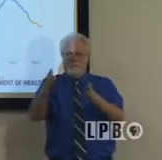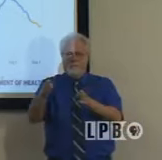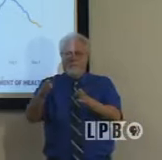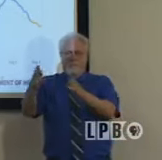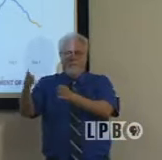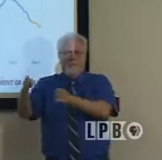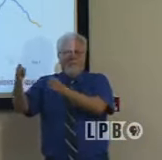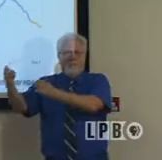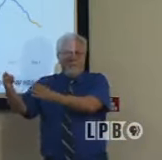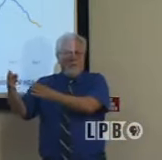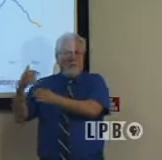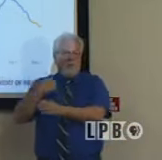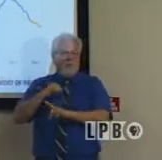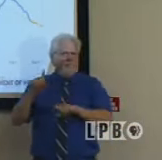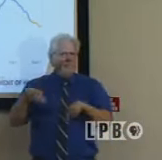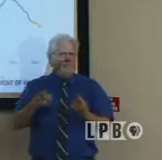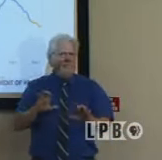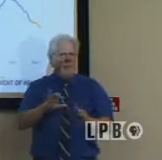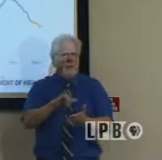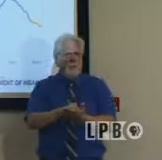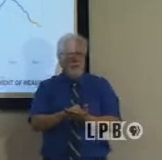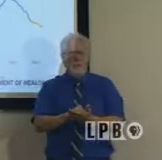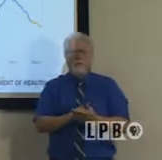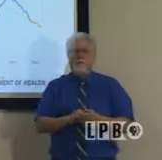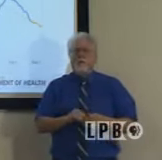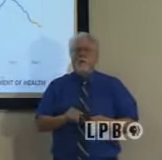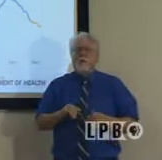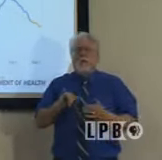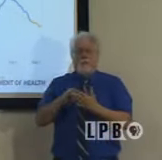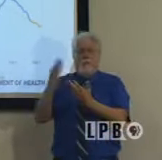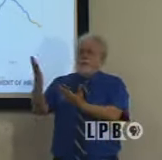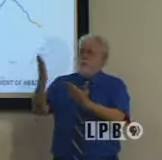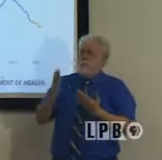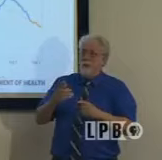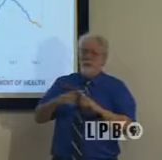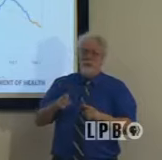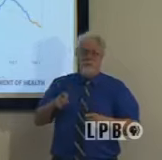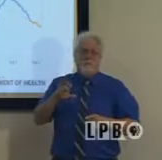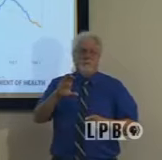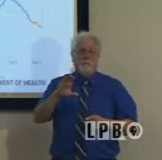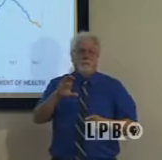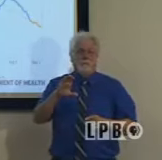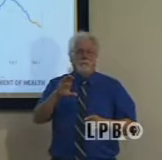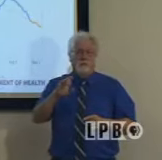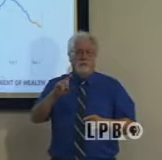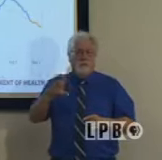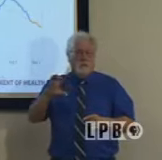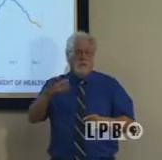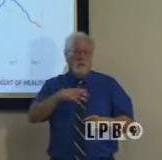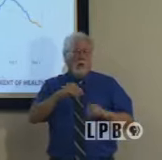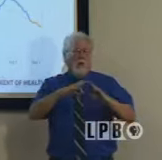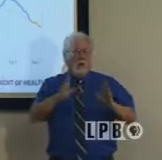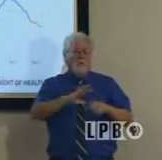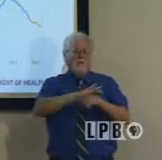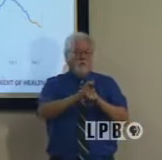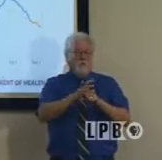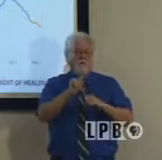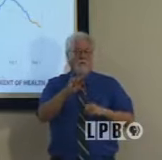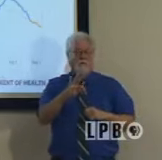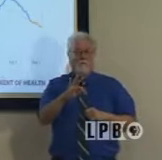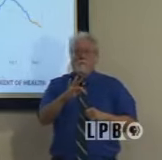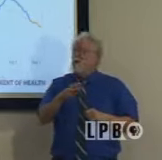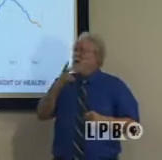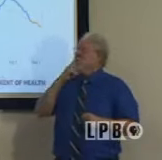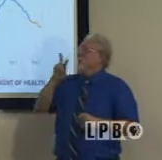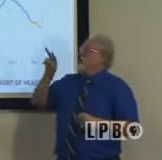the beginning of the gating criteria. That was the recommendation given to us by the federal government and the White House. And what you can